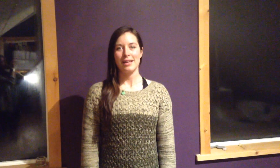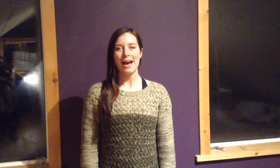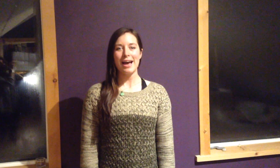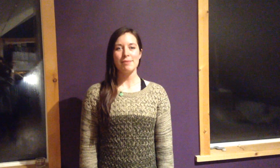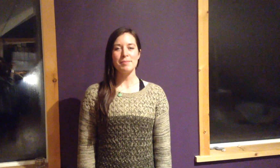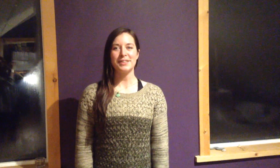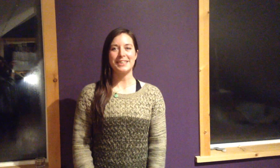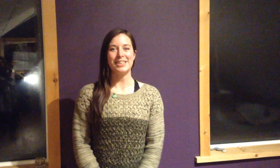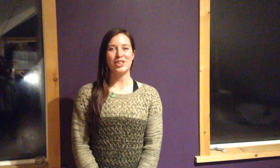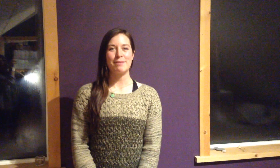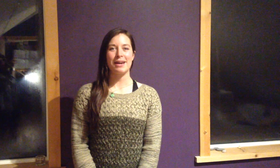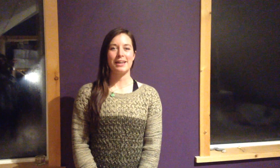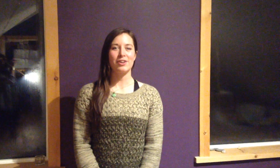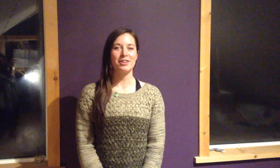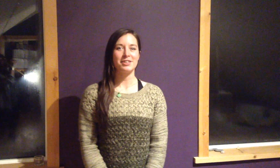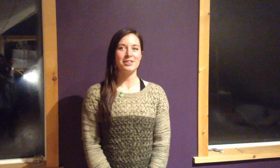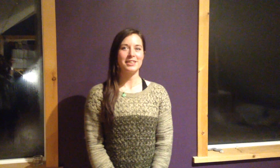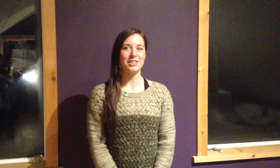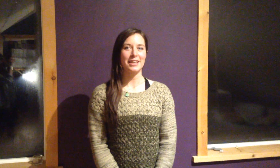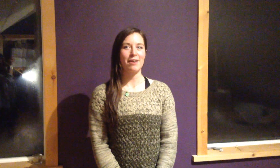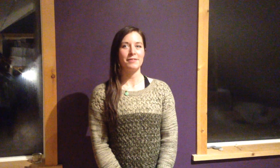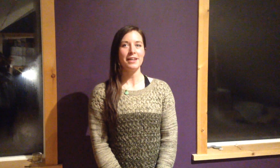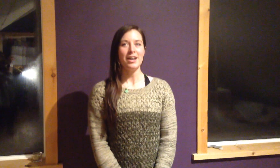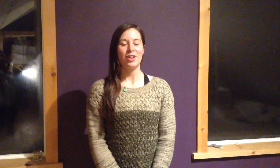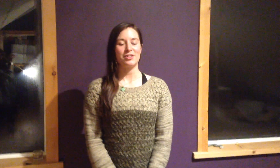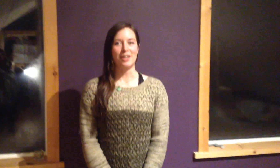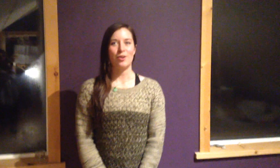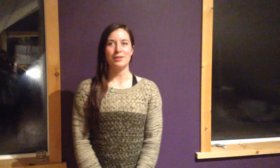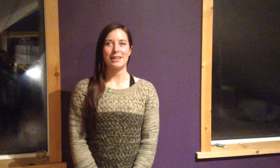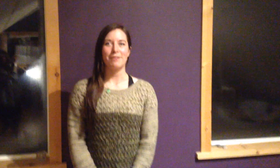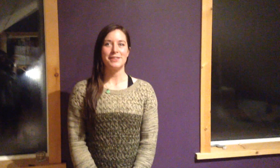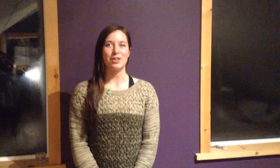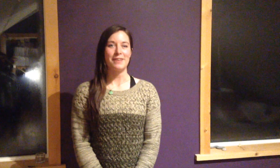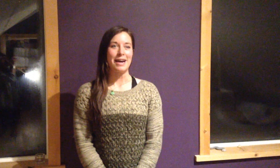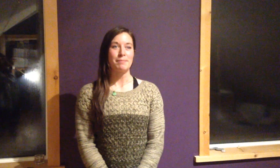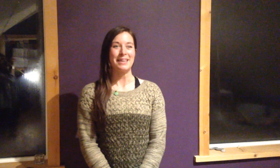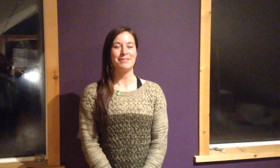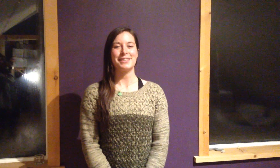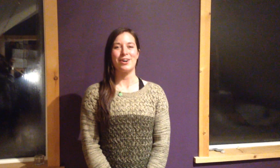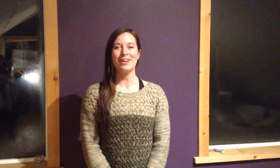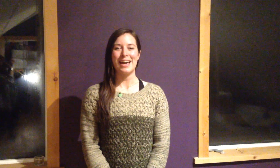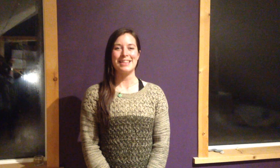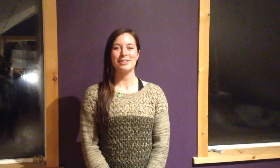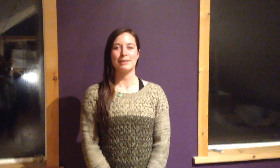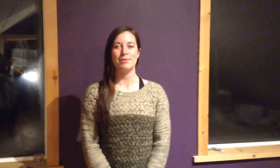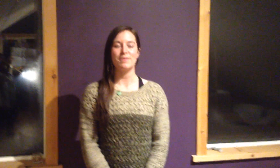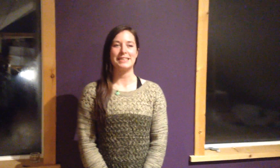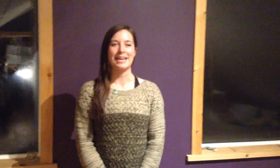Hi, I'm a music teacher and my kindergarten students just loved learning Nicole's Love, Serve and Uplift song. And these are some movements they